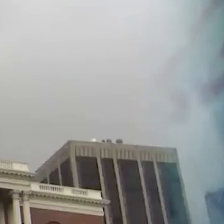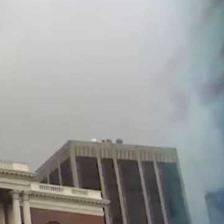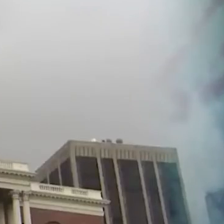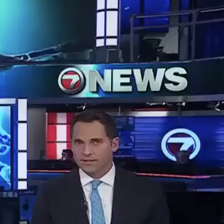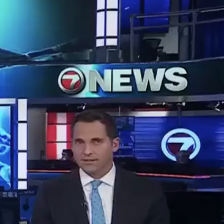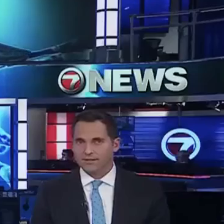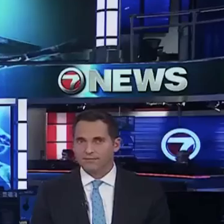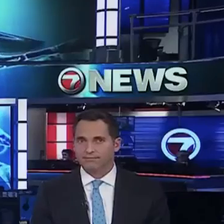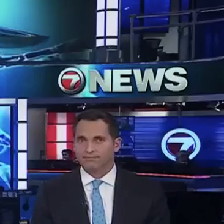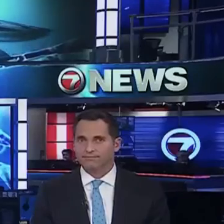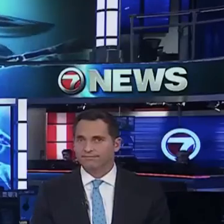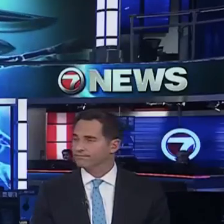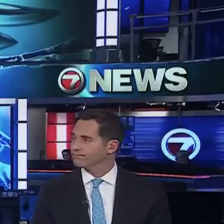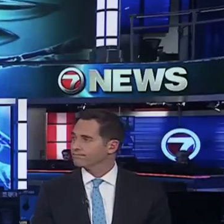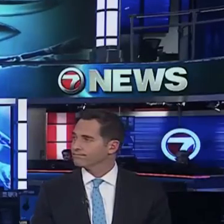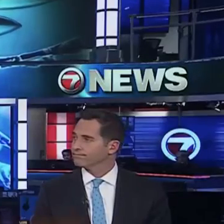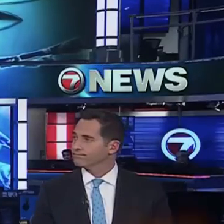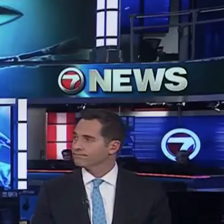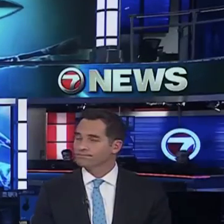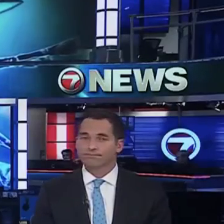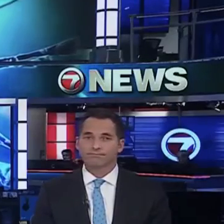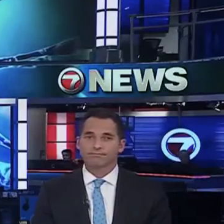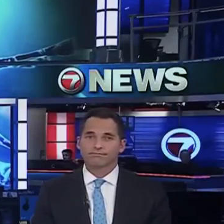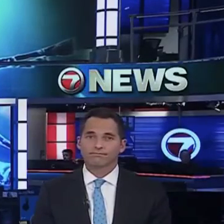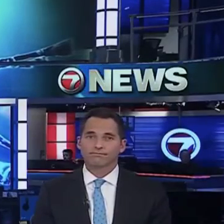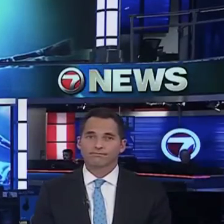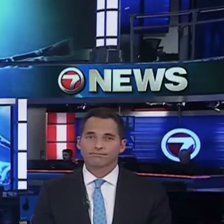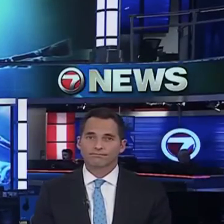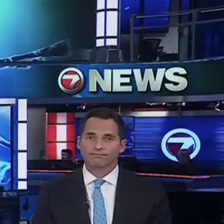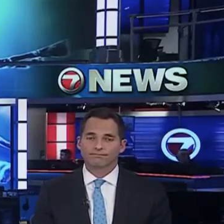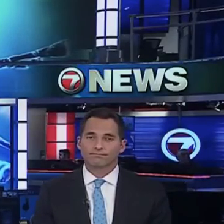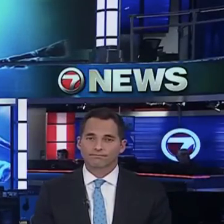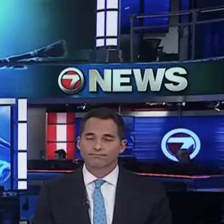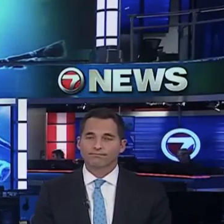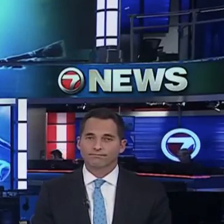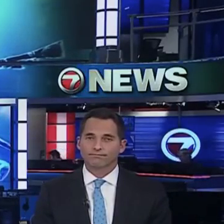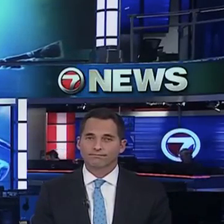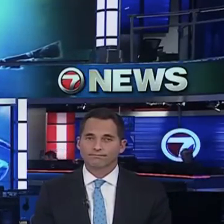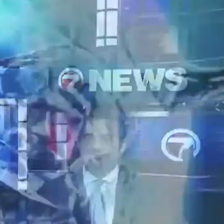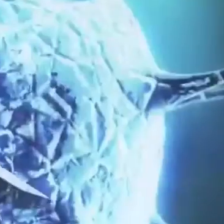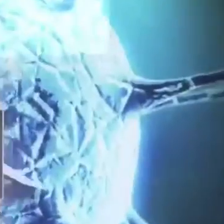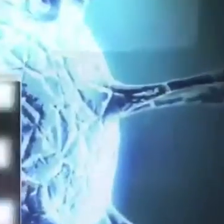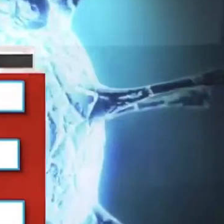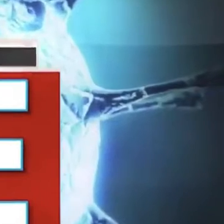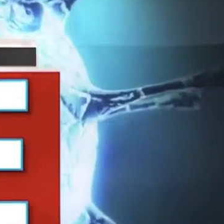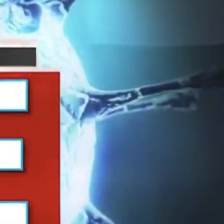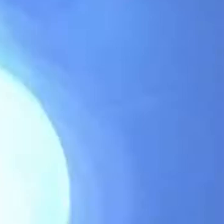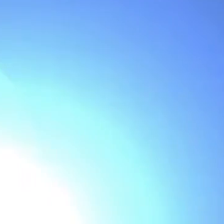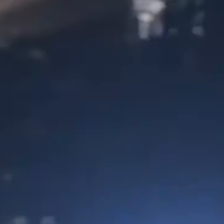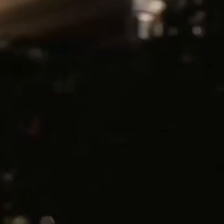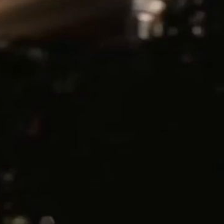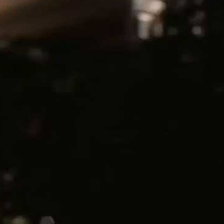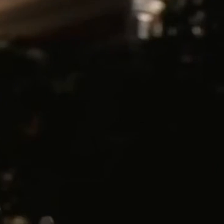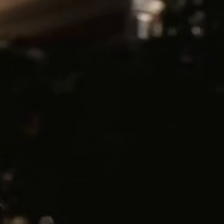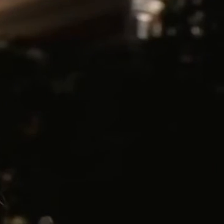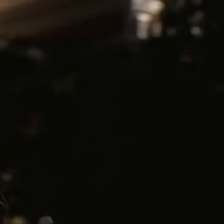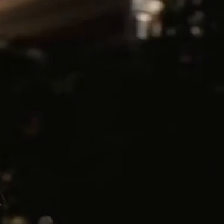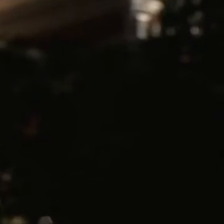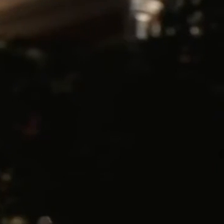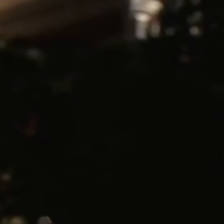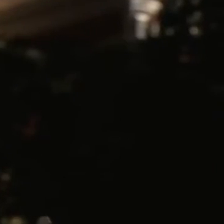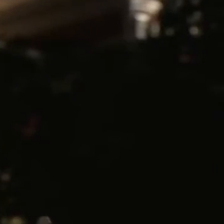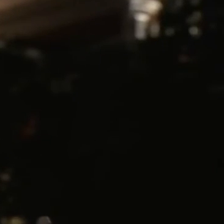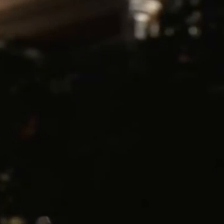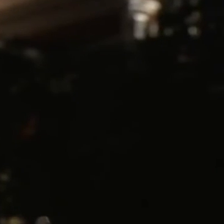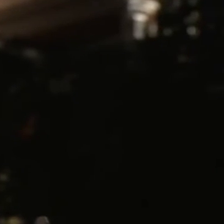social gatherings. He says the move is to try and slow the spread as the state surges now with COVID-19 cases. The 19th Caroline Goggin joining us live